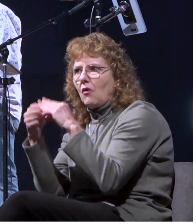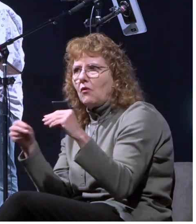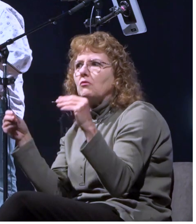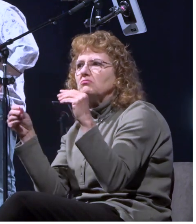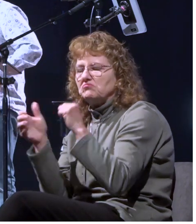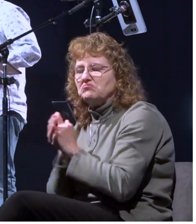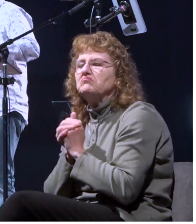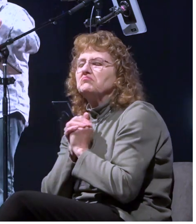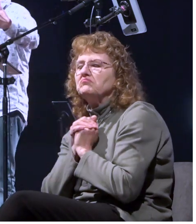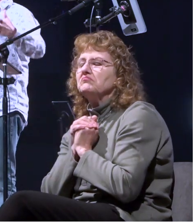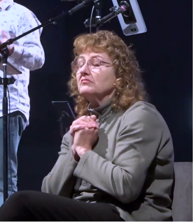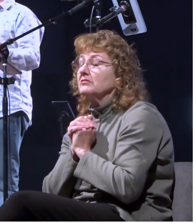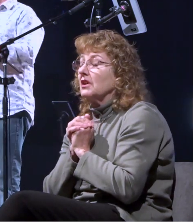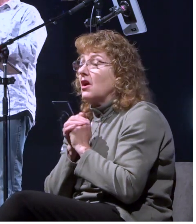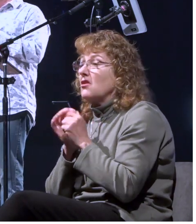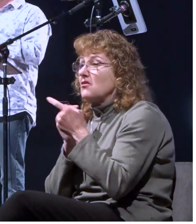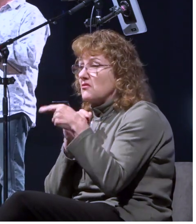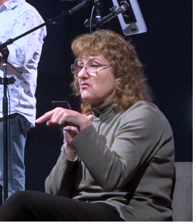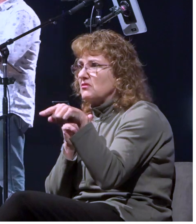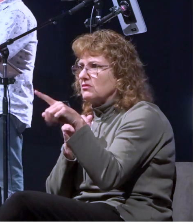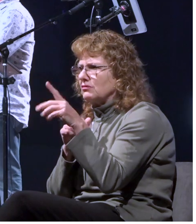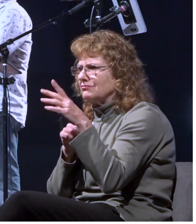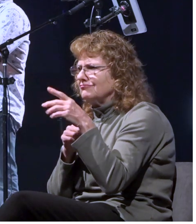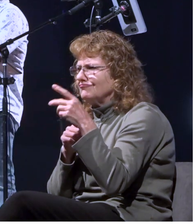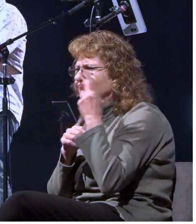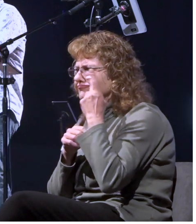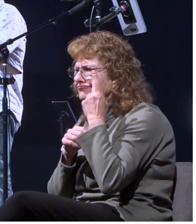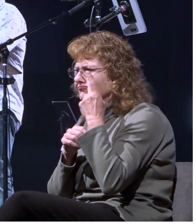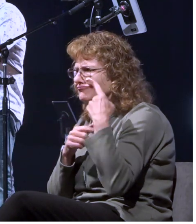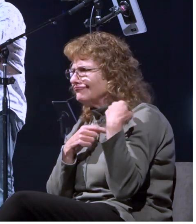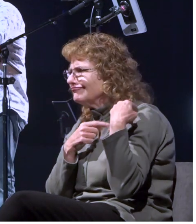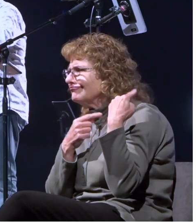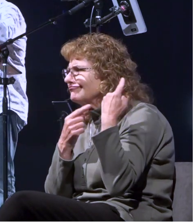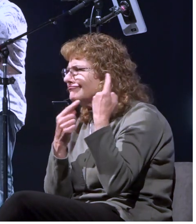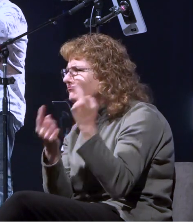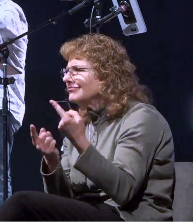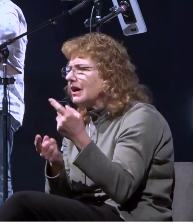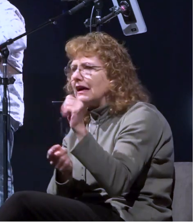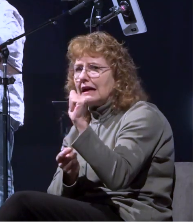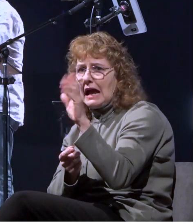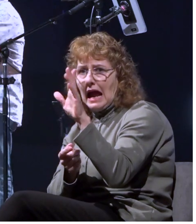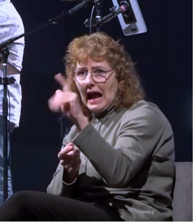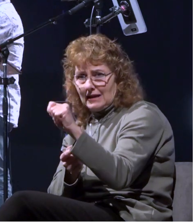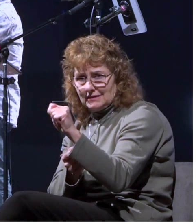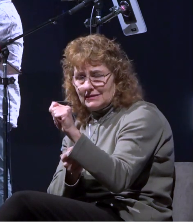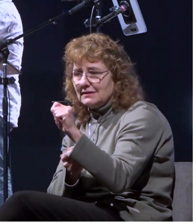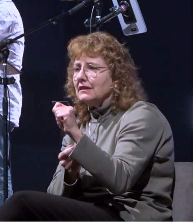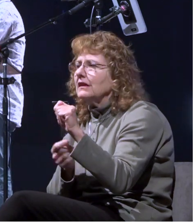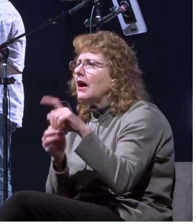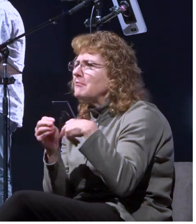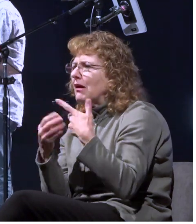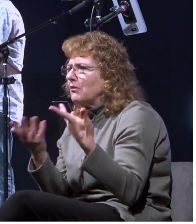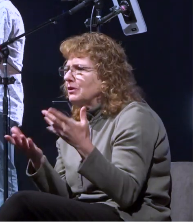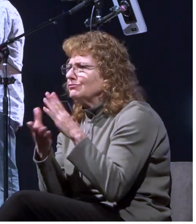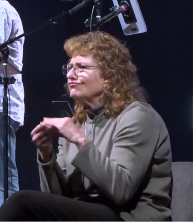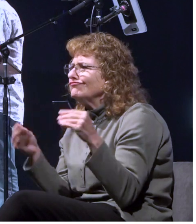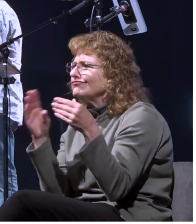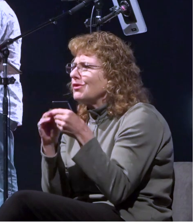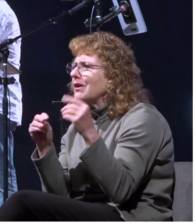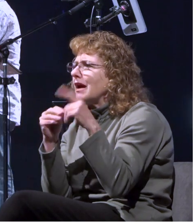as you've seen if you've been with us acts tells the story of the ongoing work of jesus